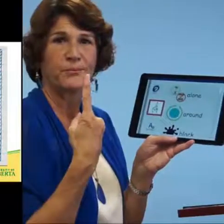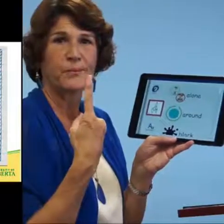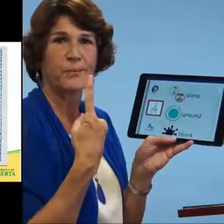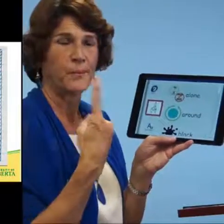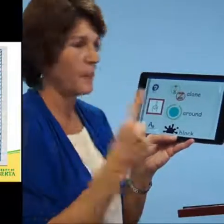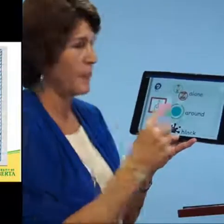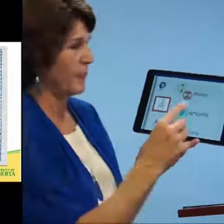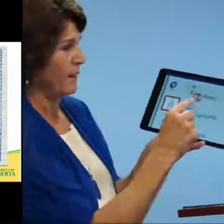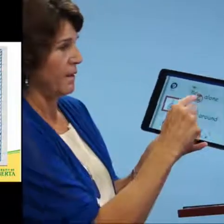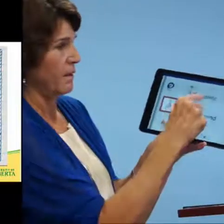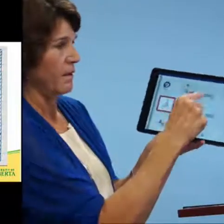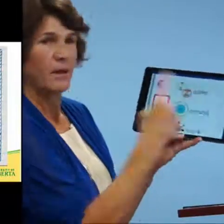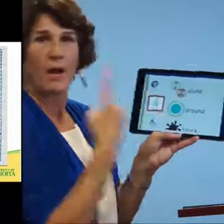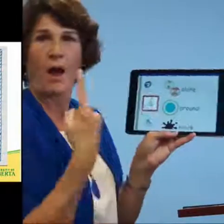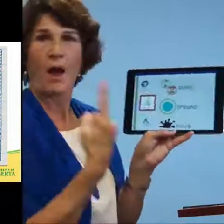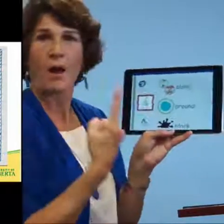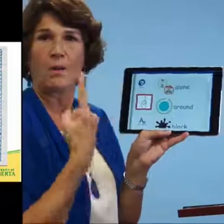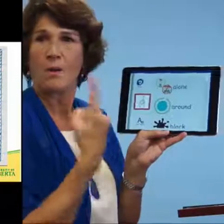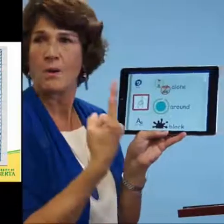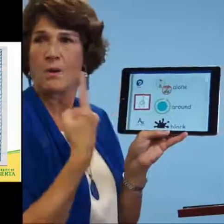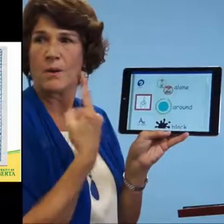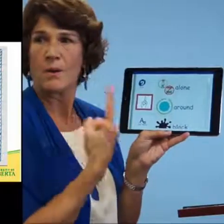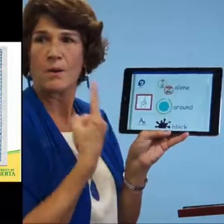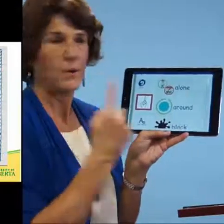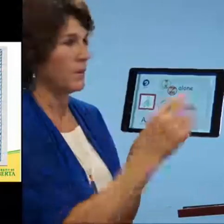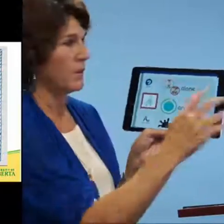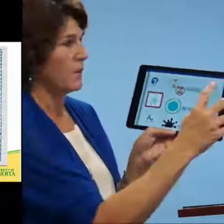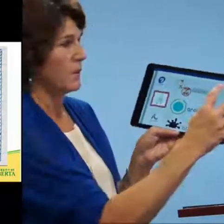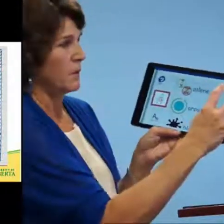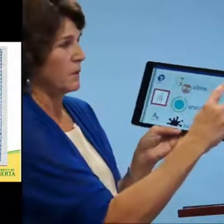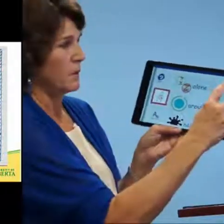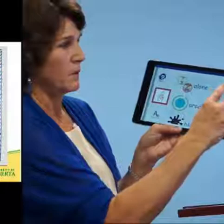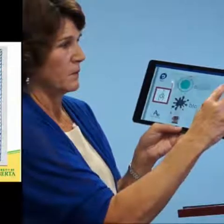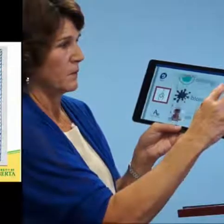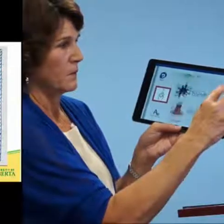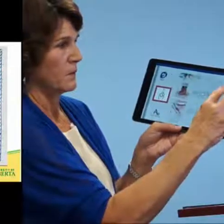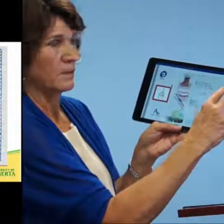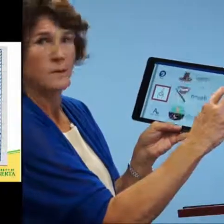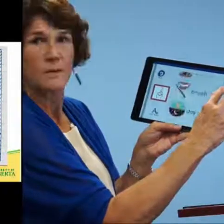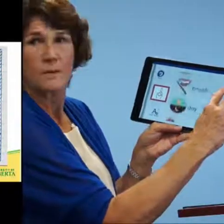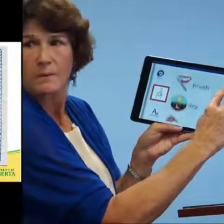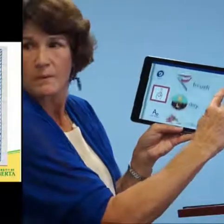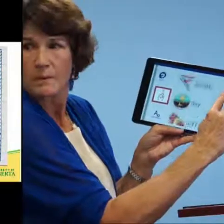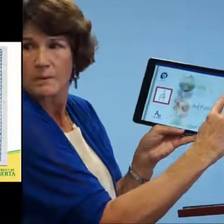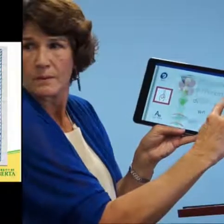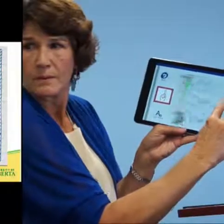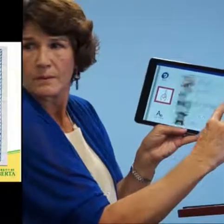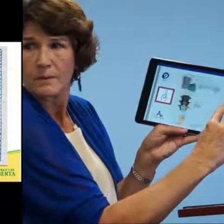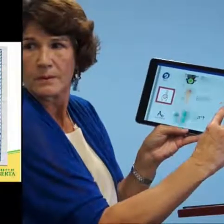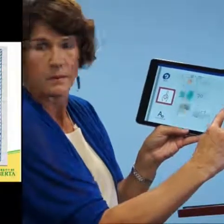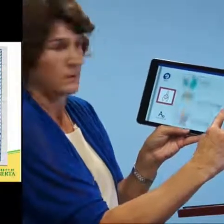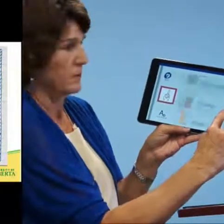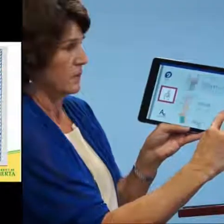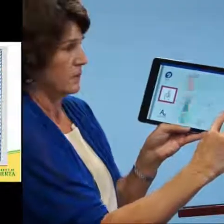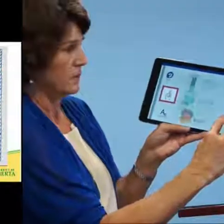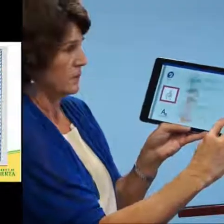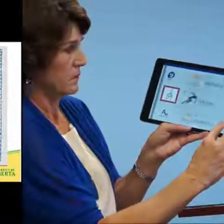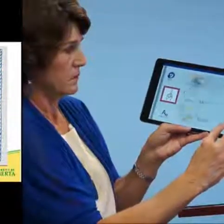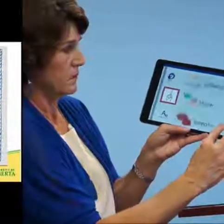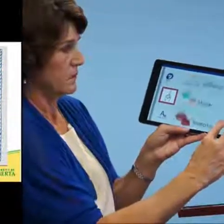show the diagram. The printed word that will match with this handshape. So all of